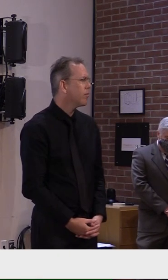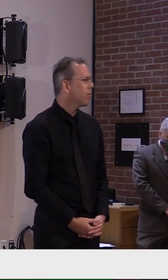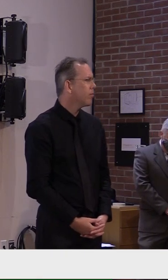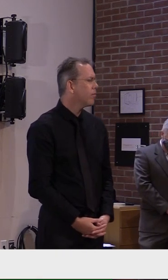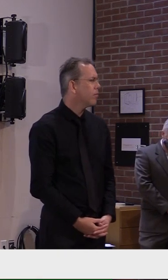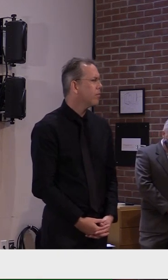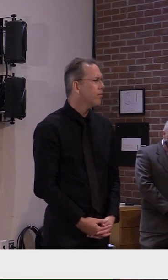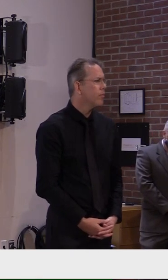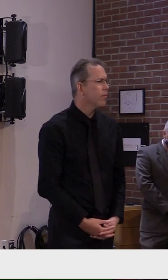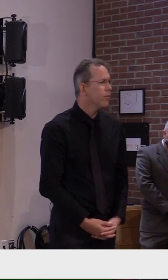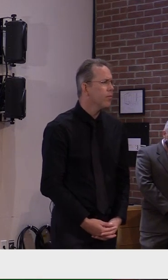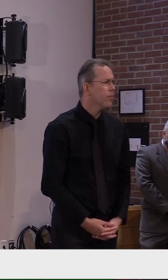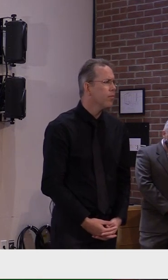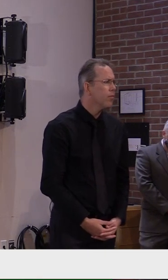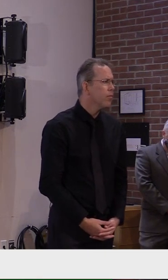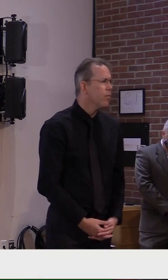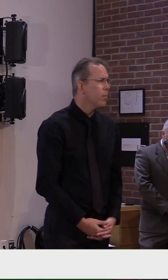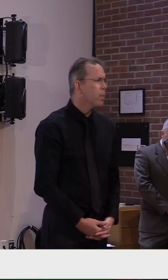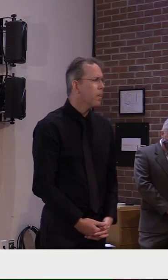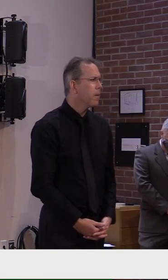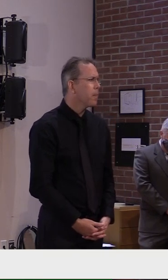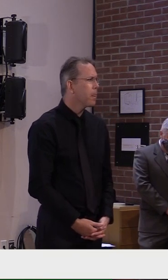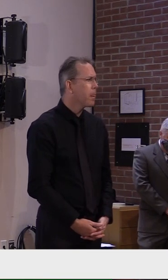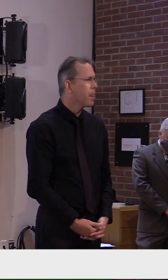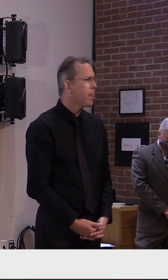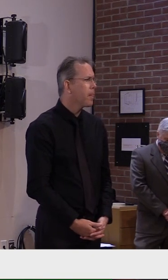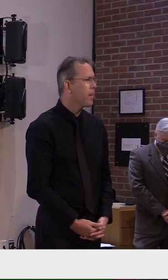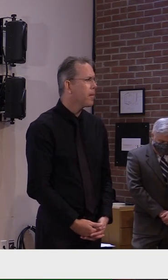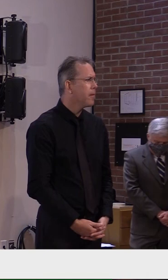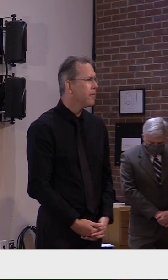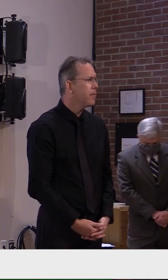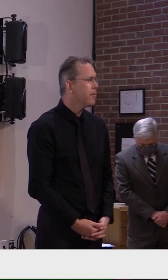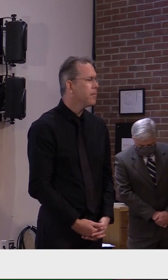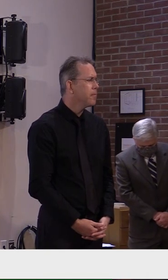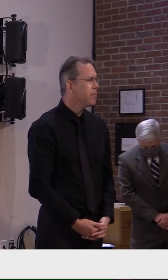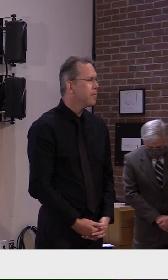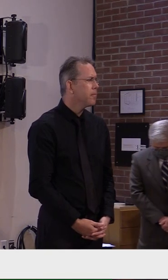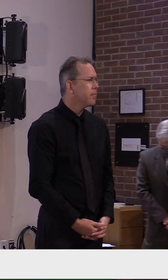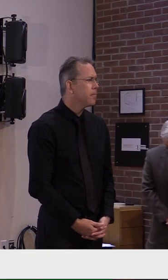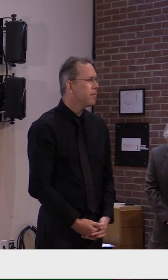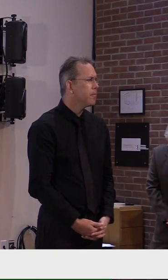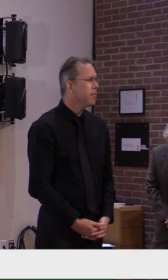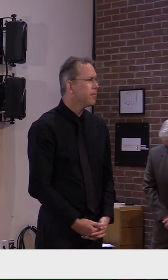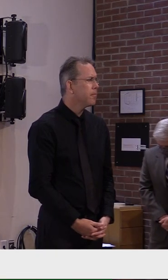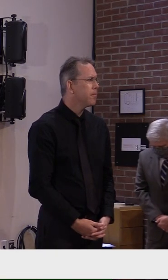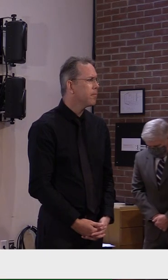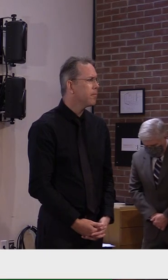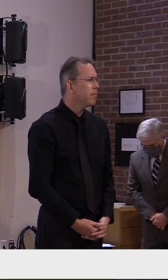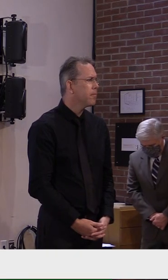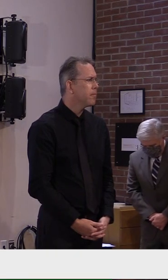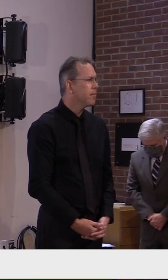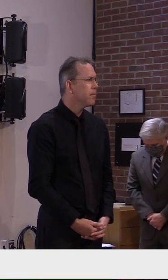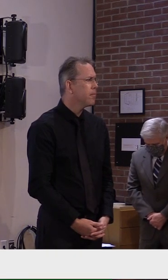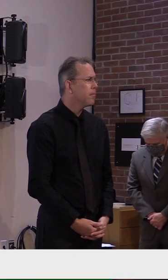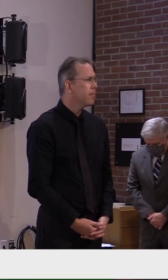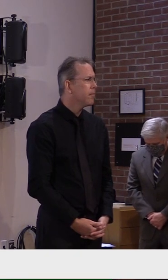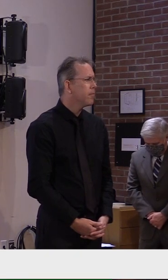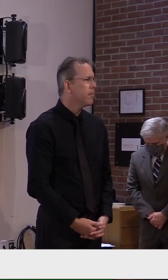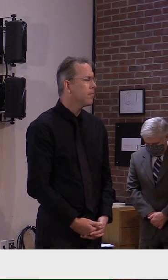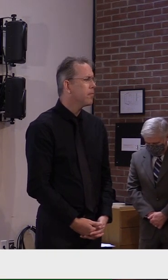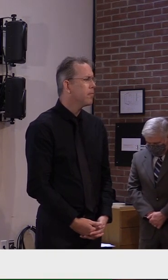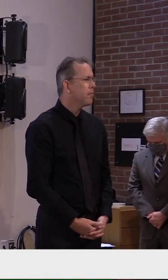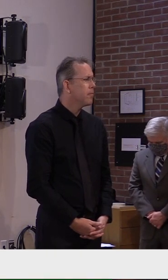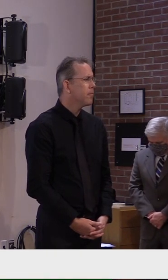um, religious services. This person, um, goes to a church that, um,